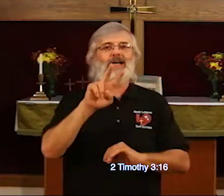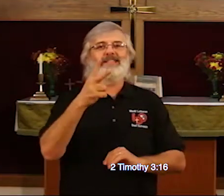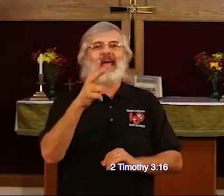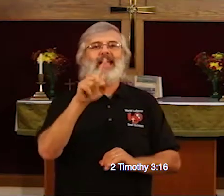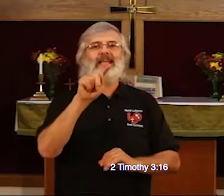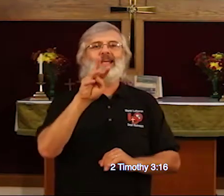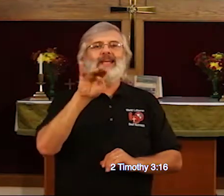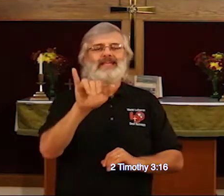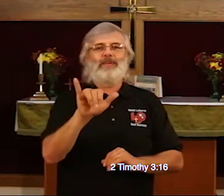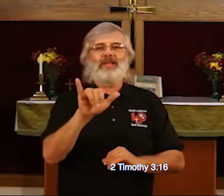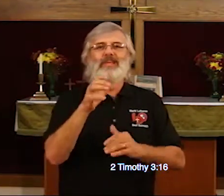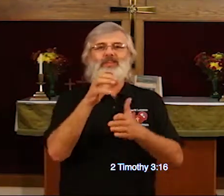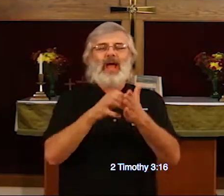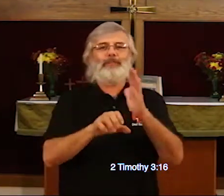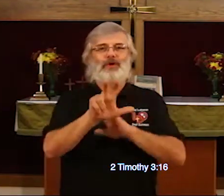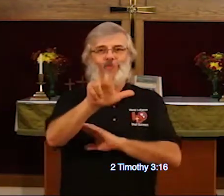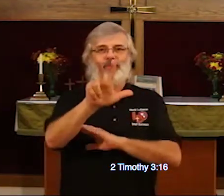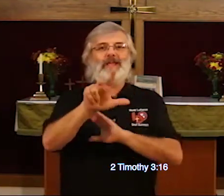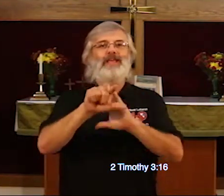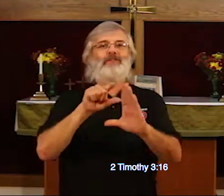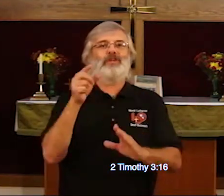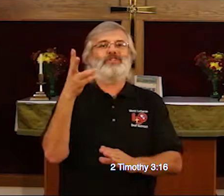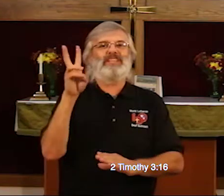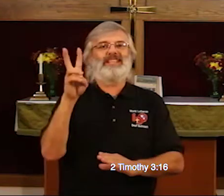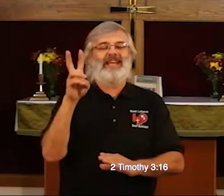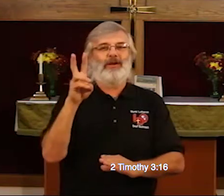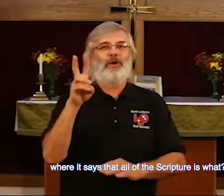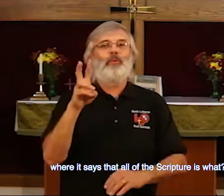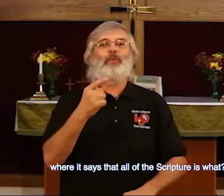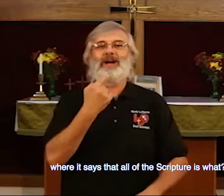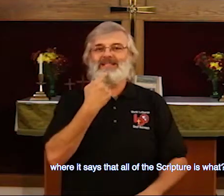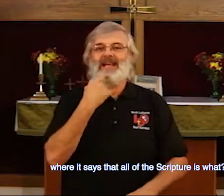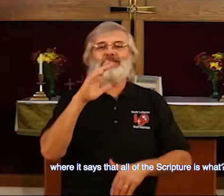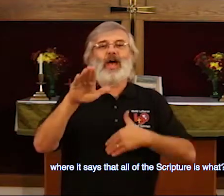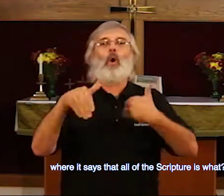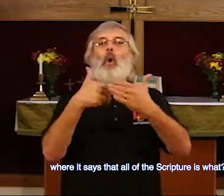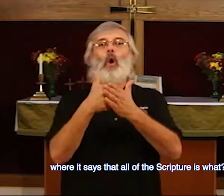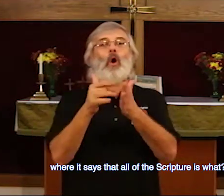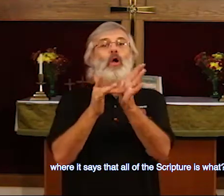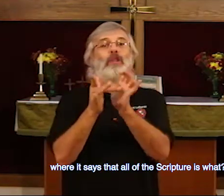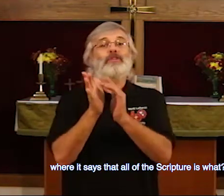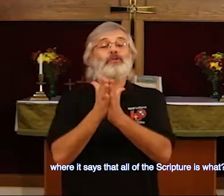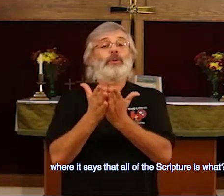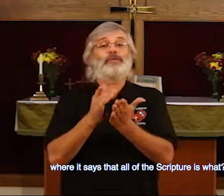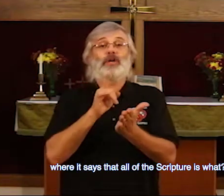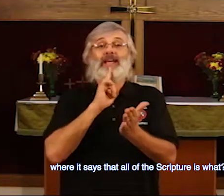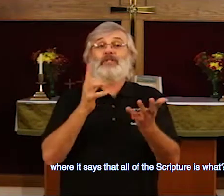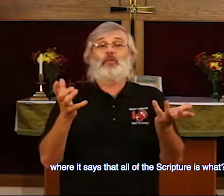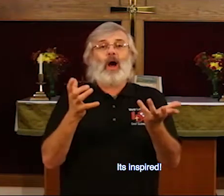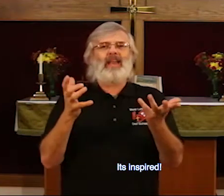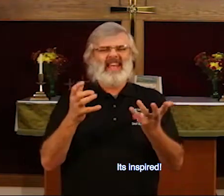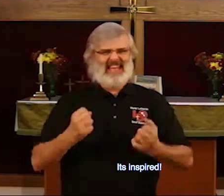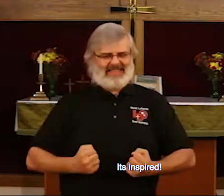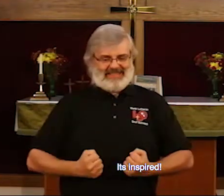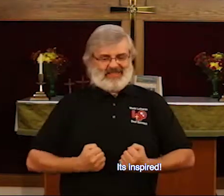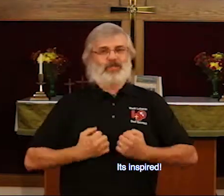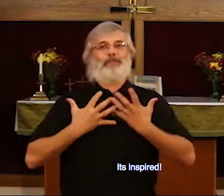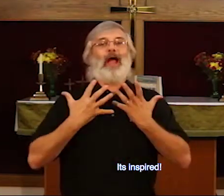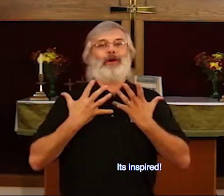2 Timothy, chapter 3, verse 16, where it says that all of the scripture is what? It's inspired,